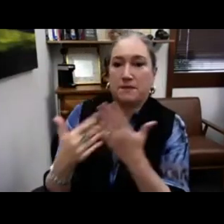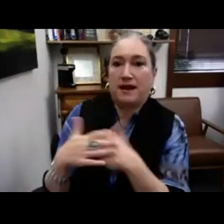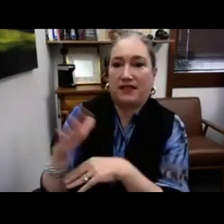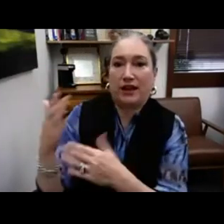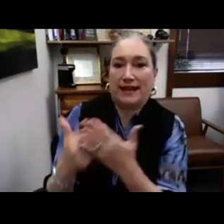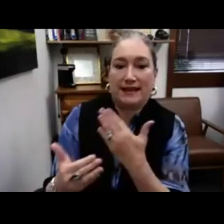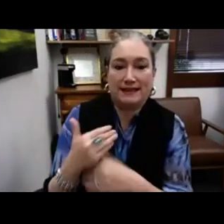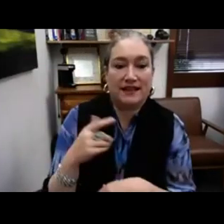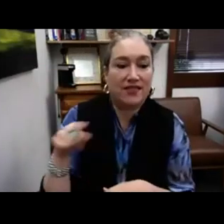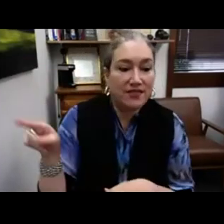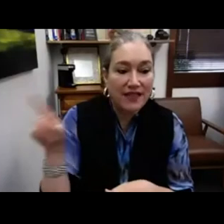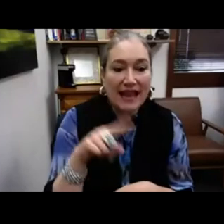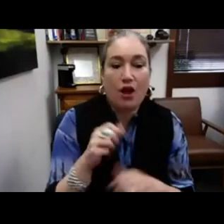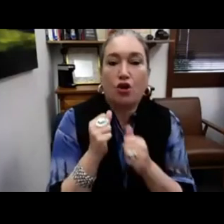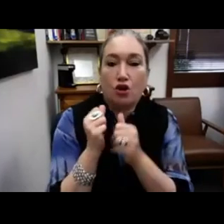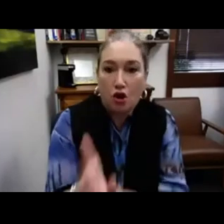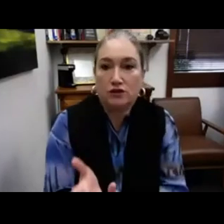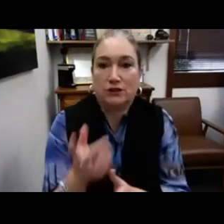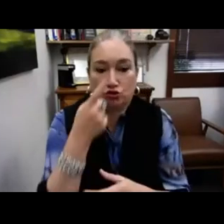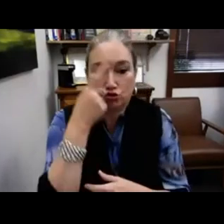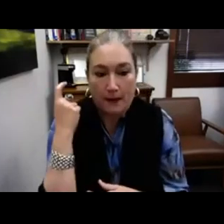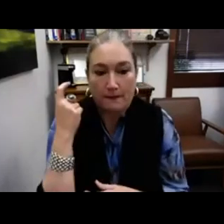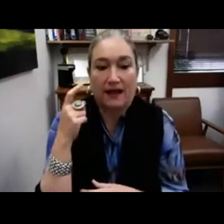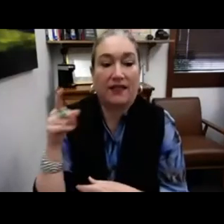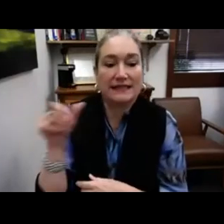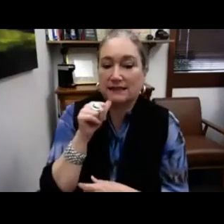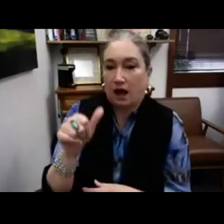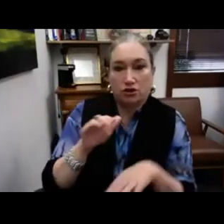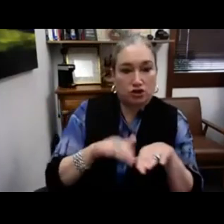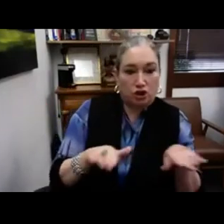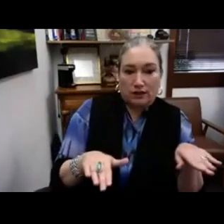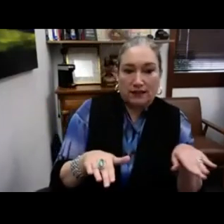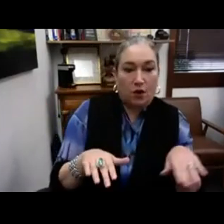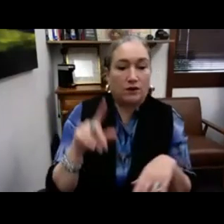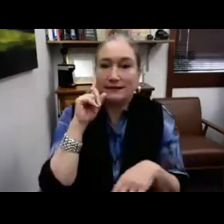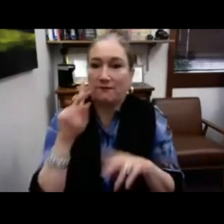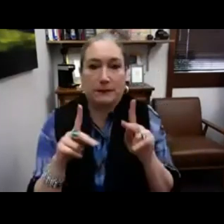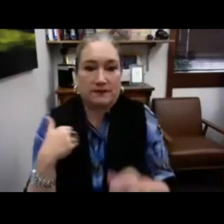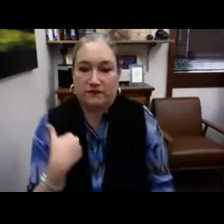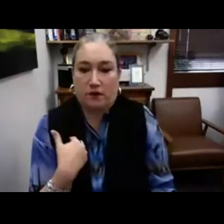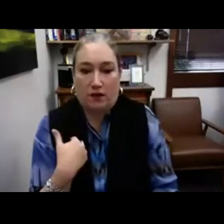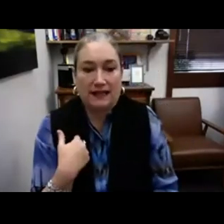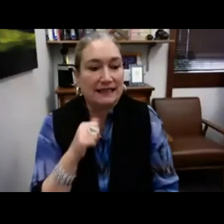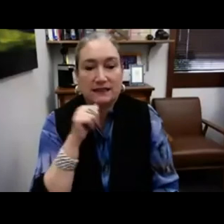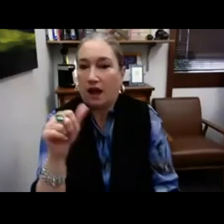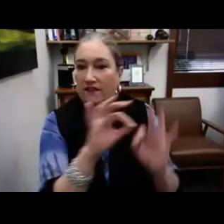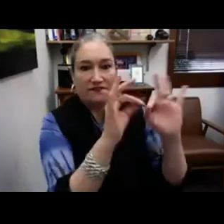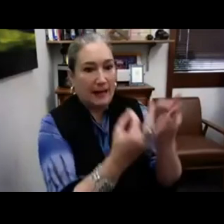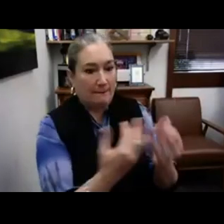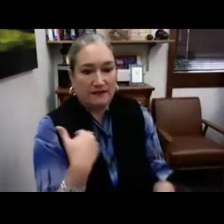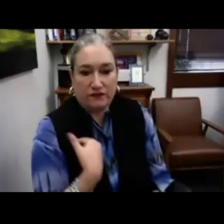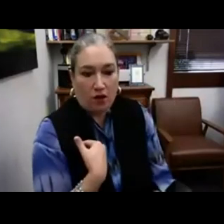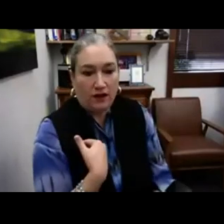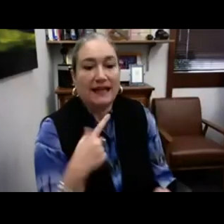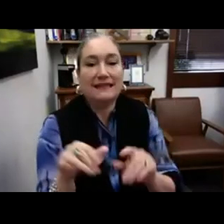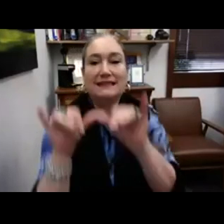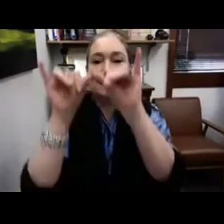So do people in the system, you know, they've got blood on their hands. They're causing that trauma and it's not the children's deaf